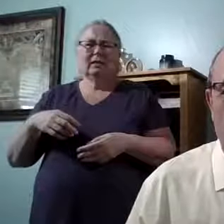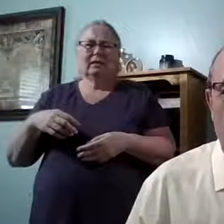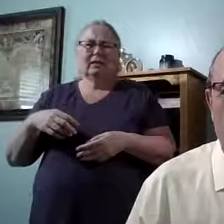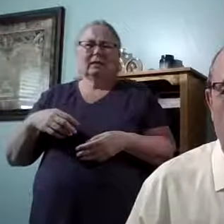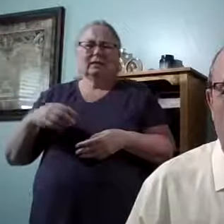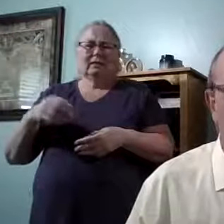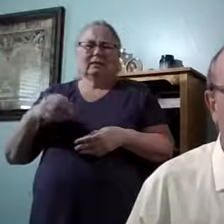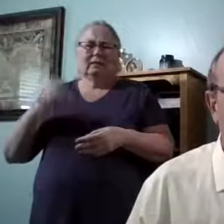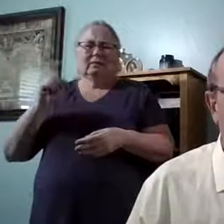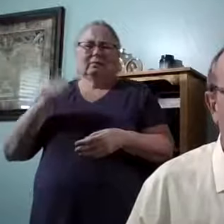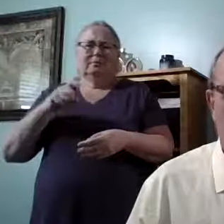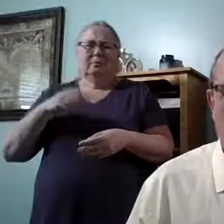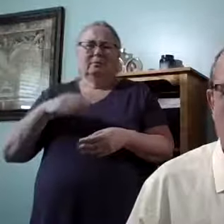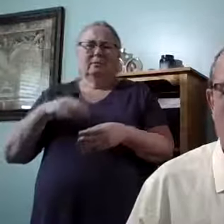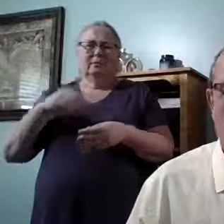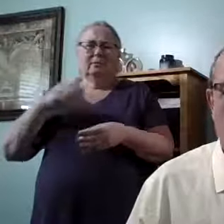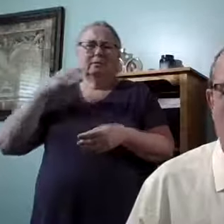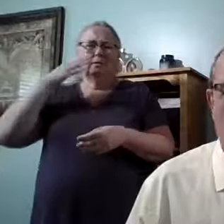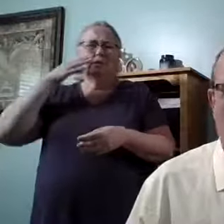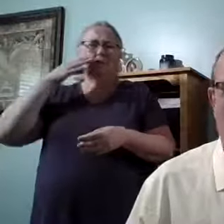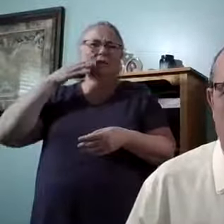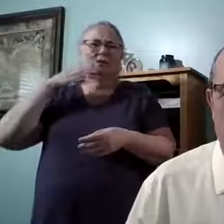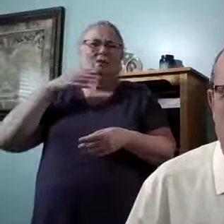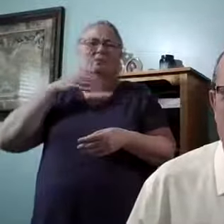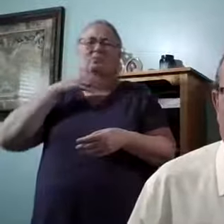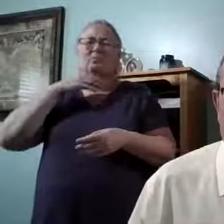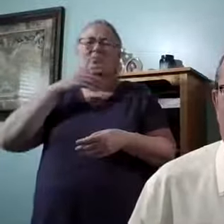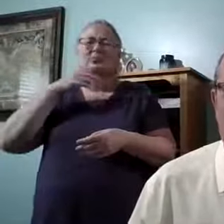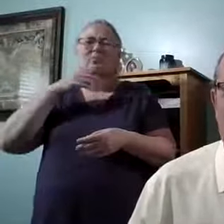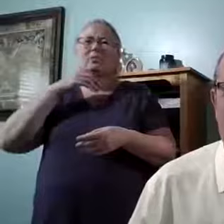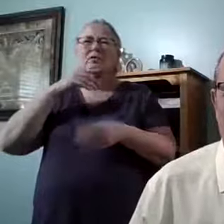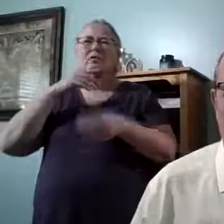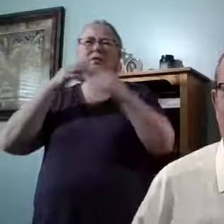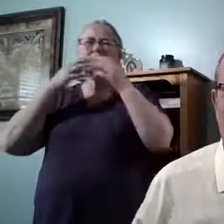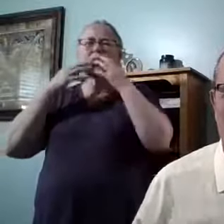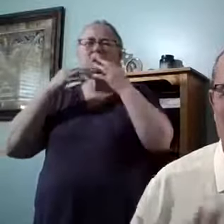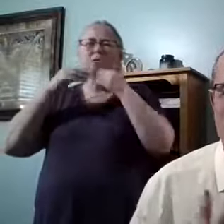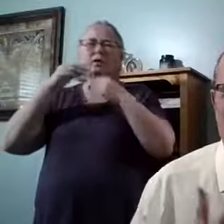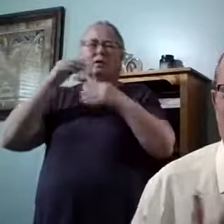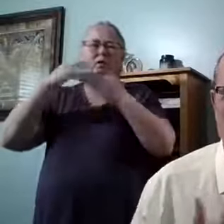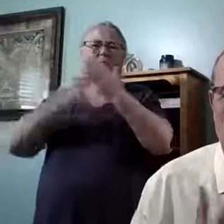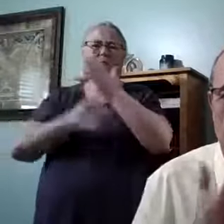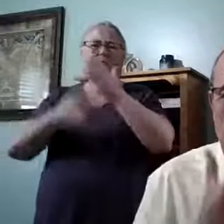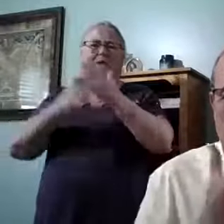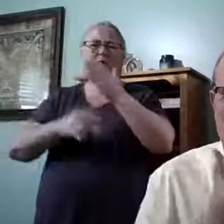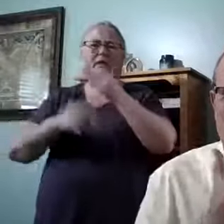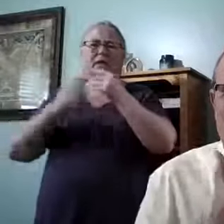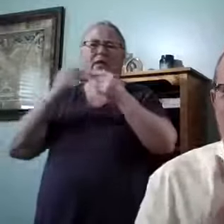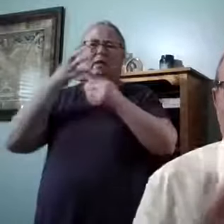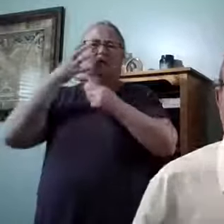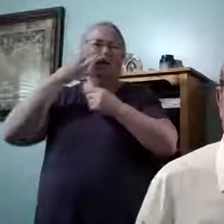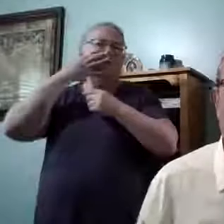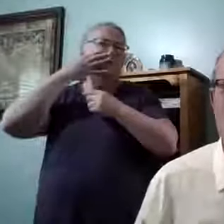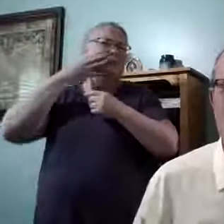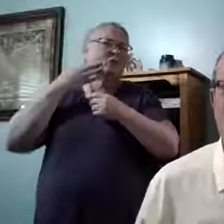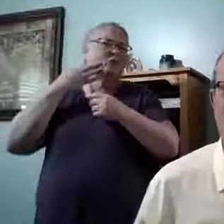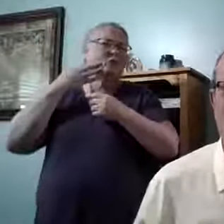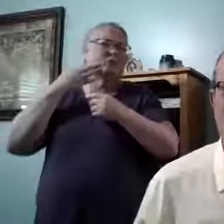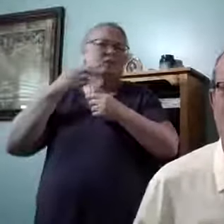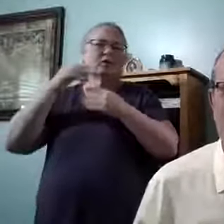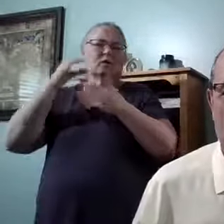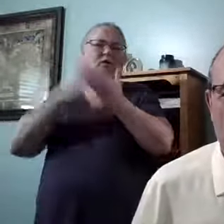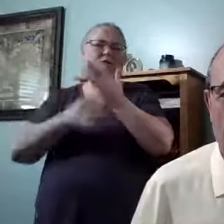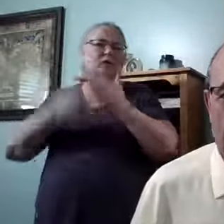scraped his face on the underside of a car where grease got over. So he had a big smudge of grease